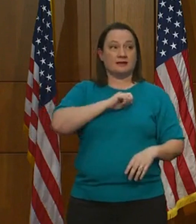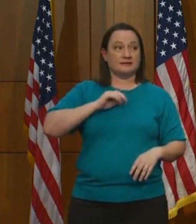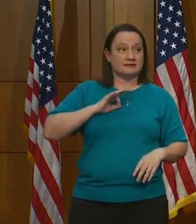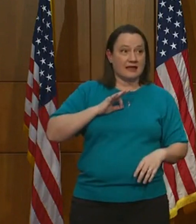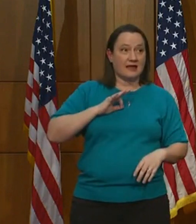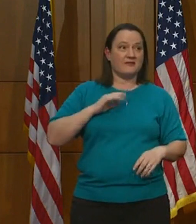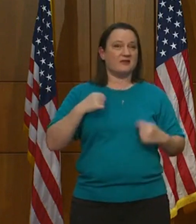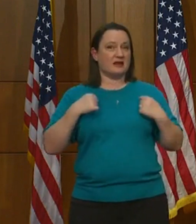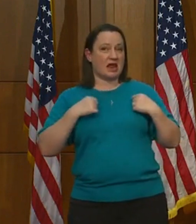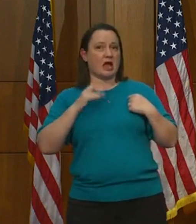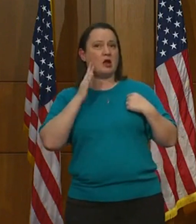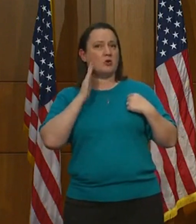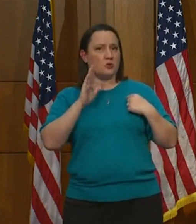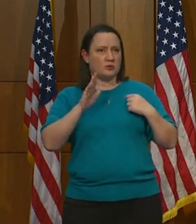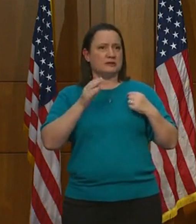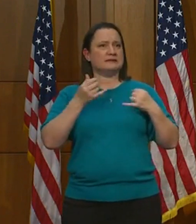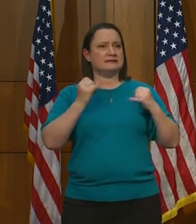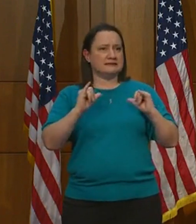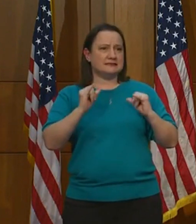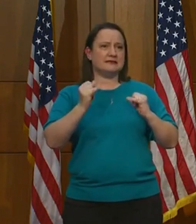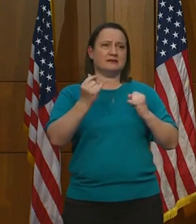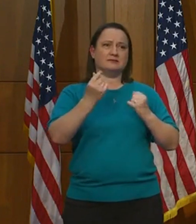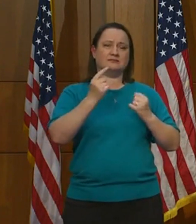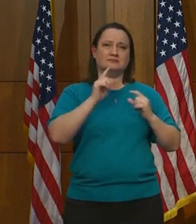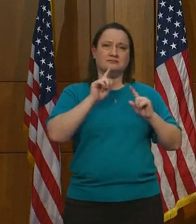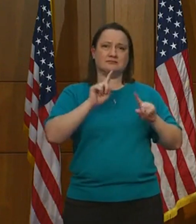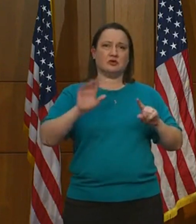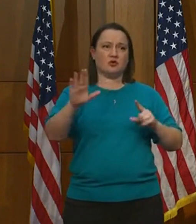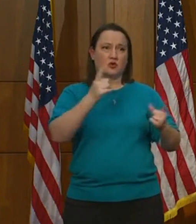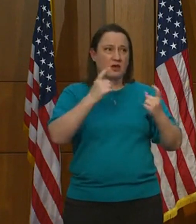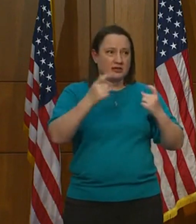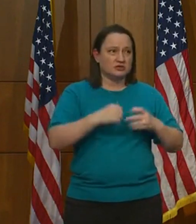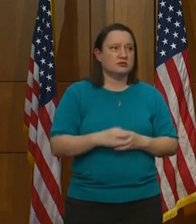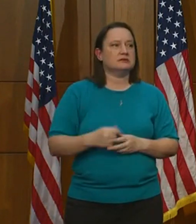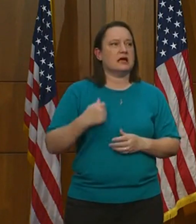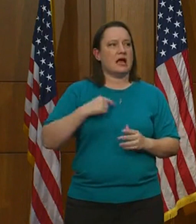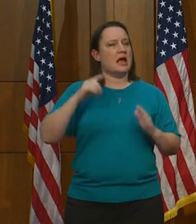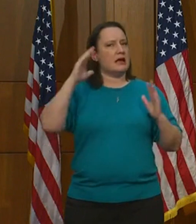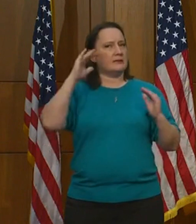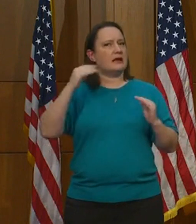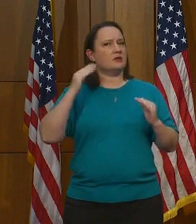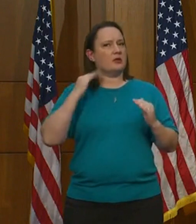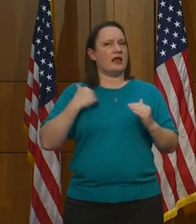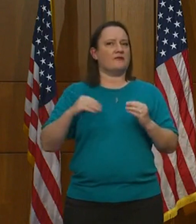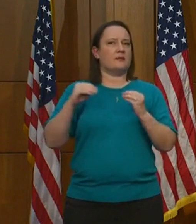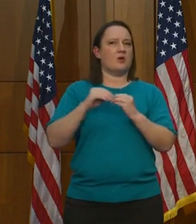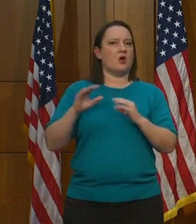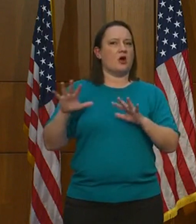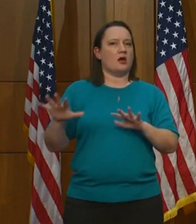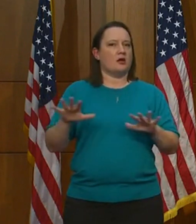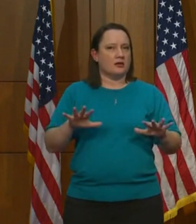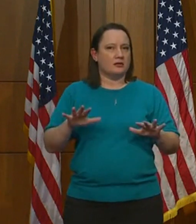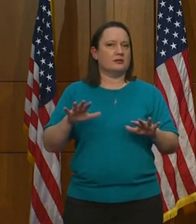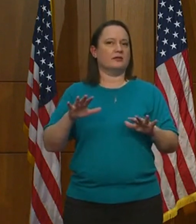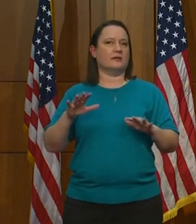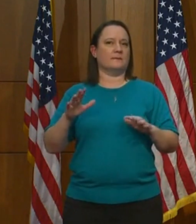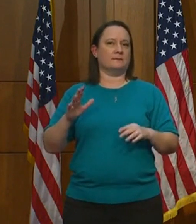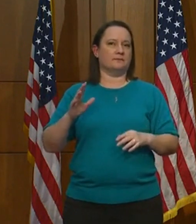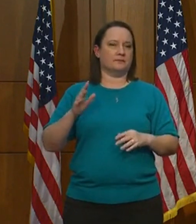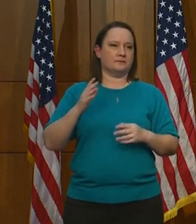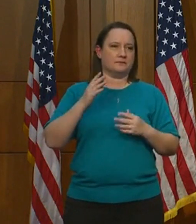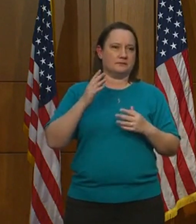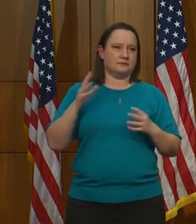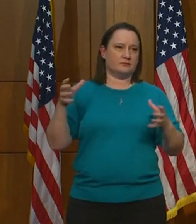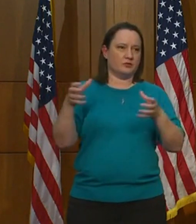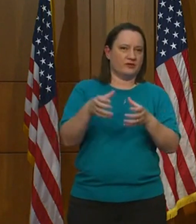continue to answer your questions. And I expect to hold more informal briefings to update members of the press going forward. So